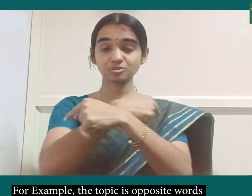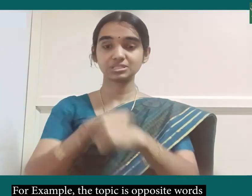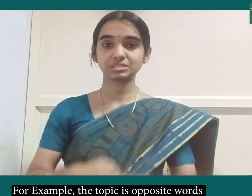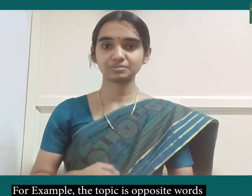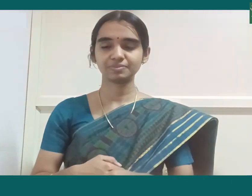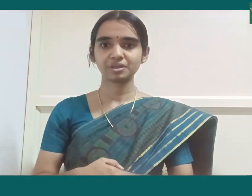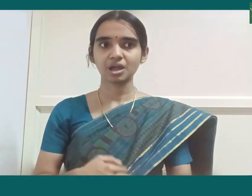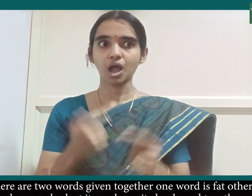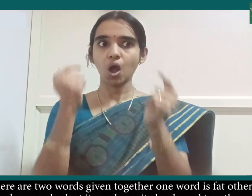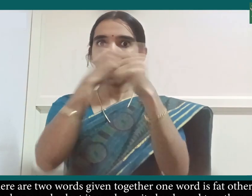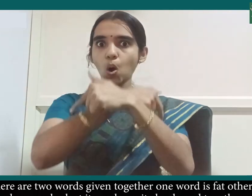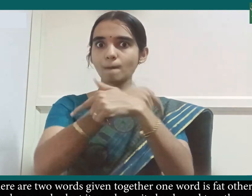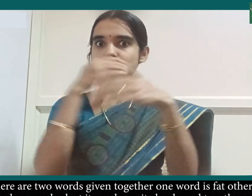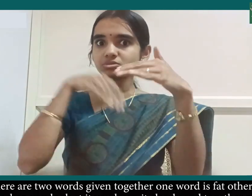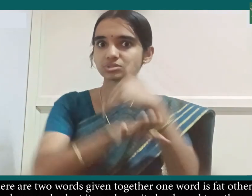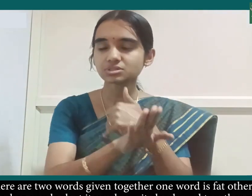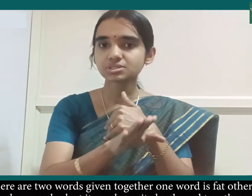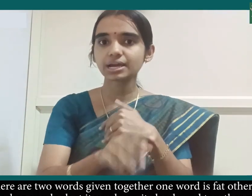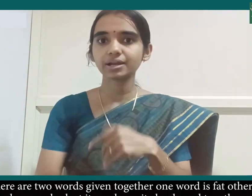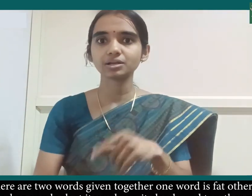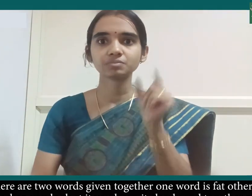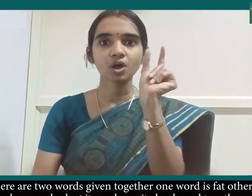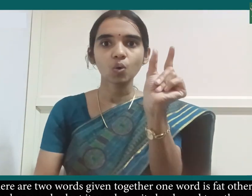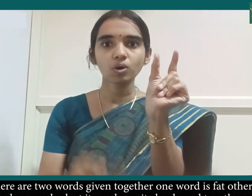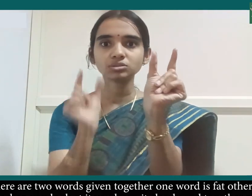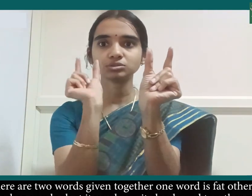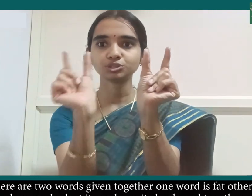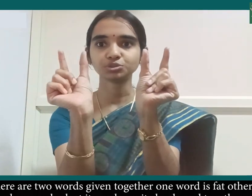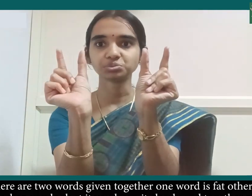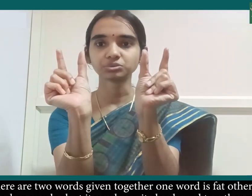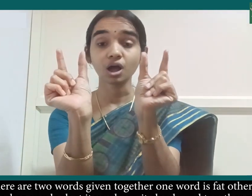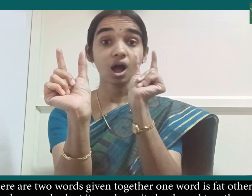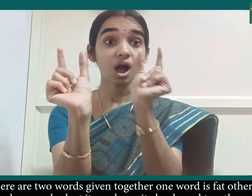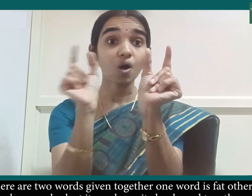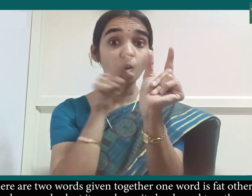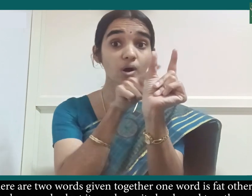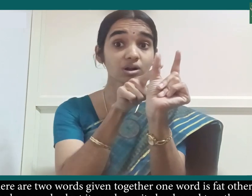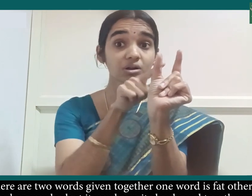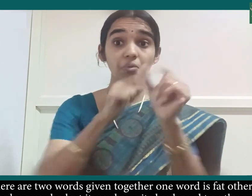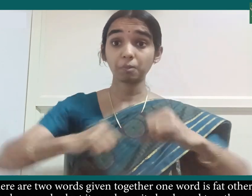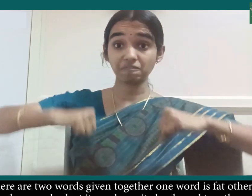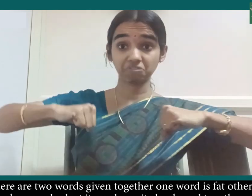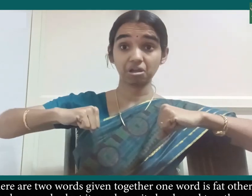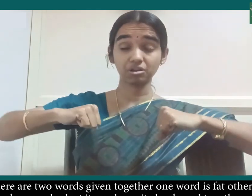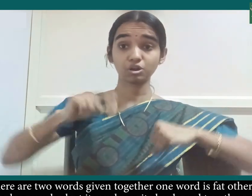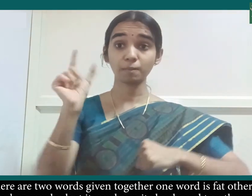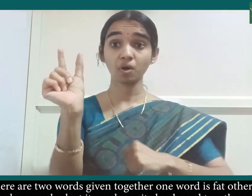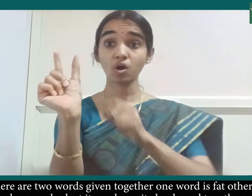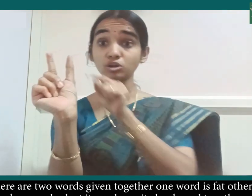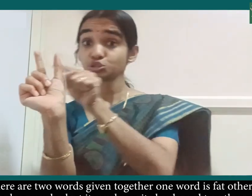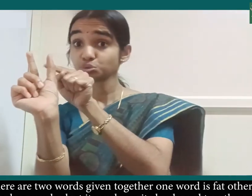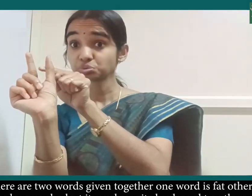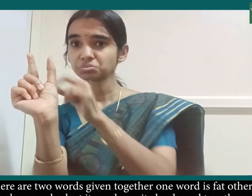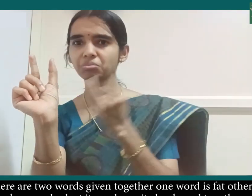within it there are two words given together if one word is fat the other word is thin